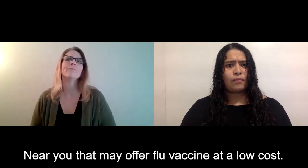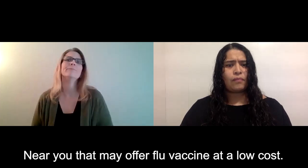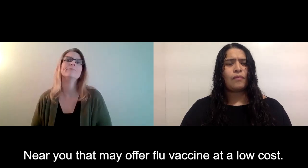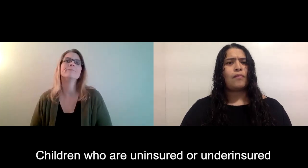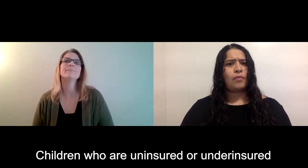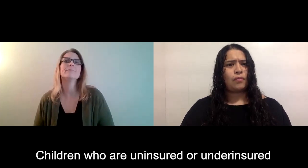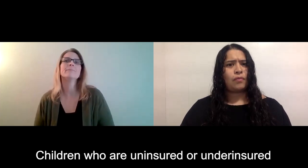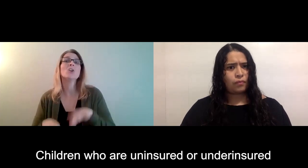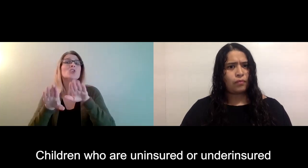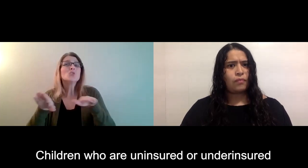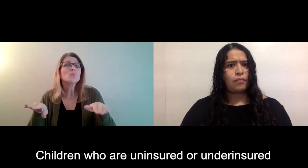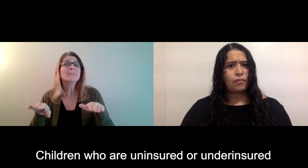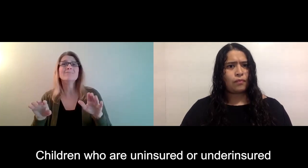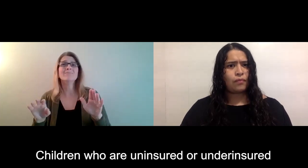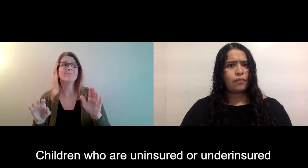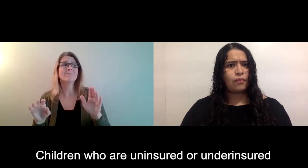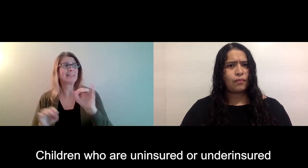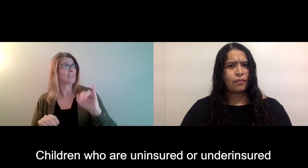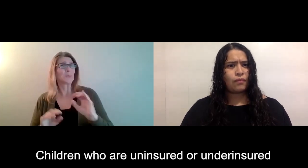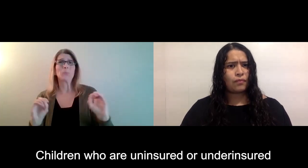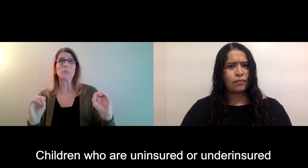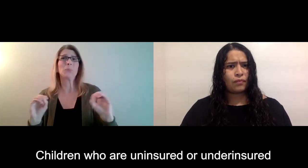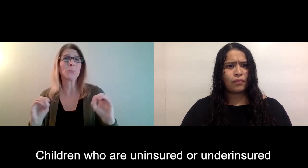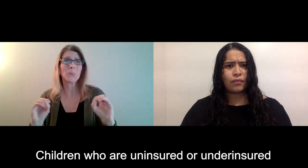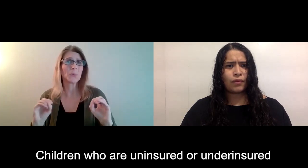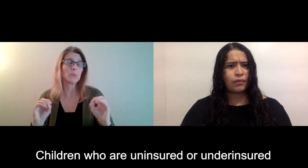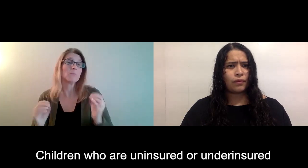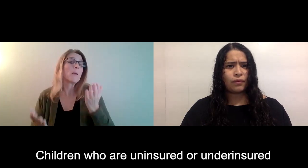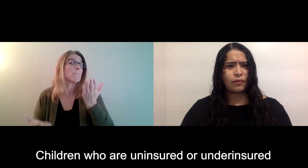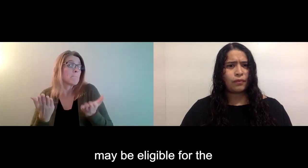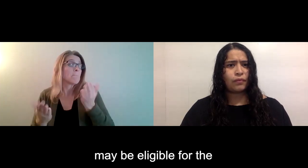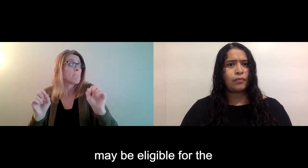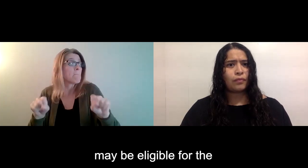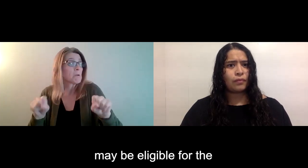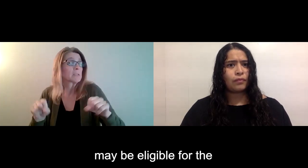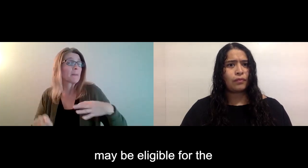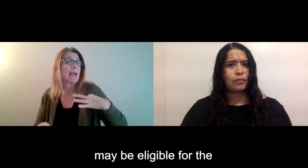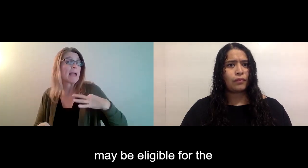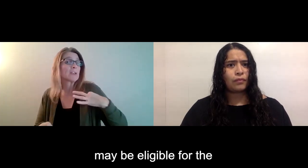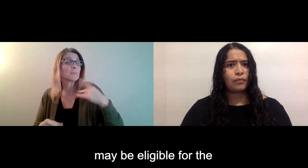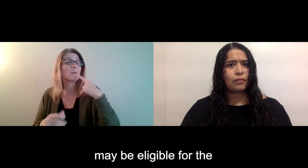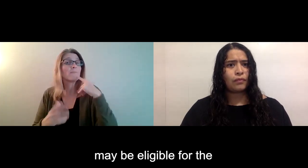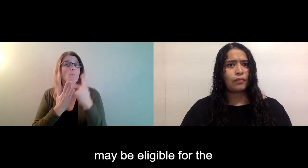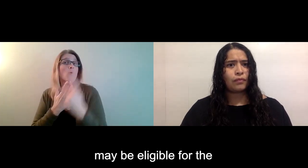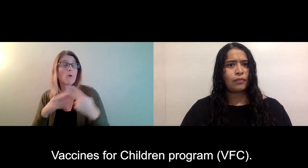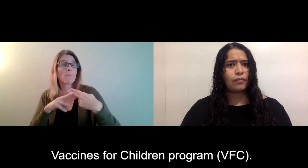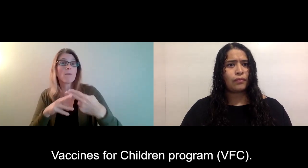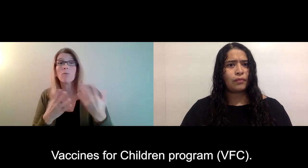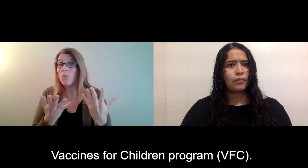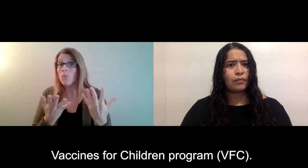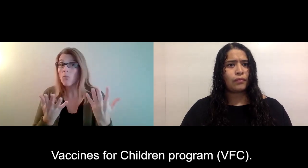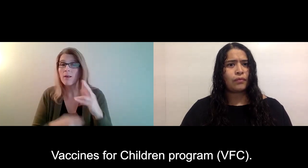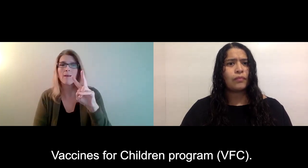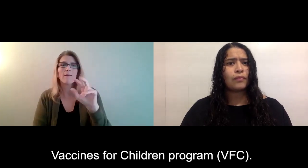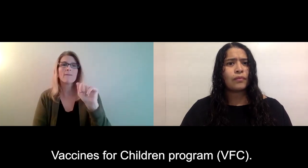Children who are uninsured or underinsured may be eligible for